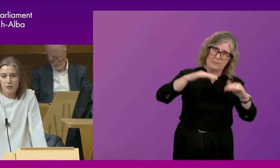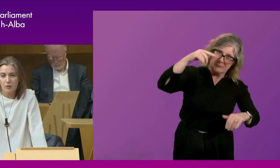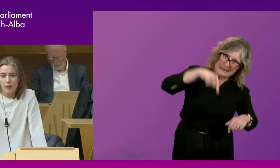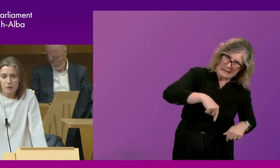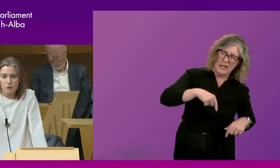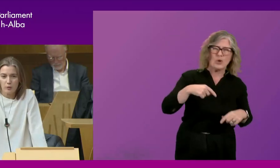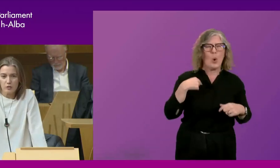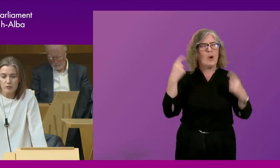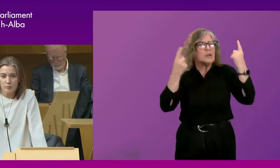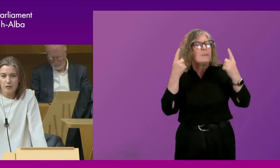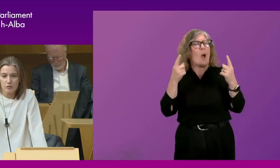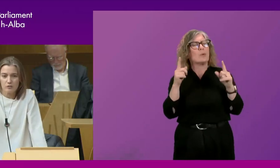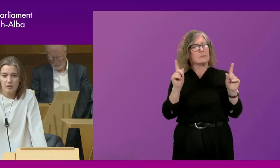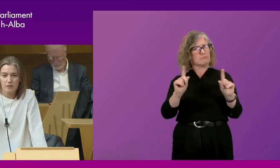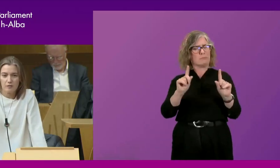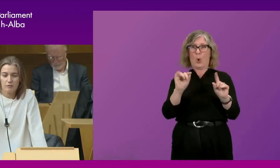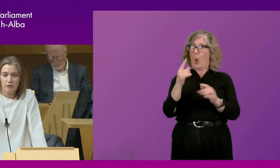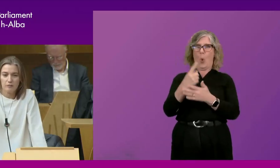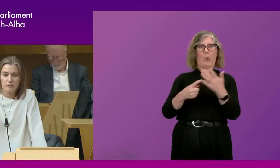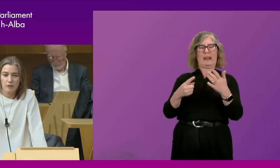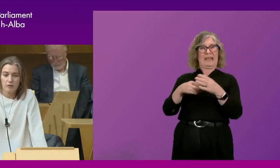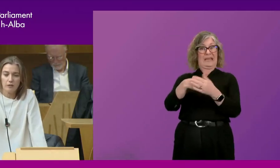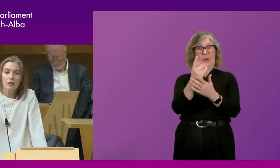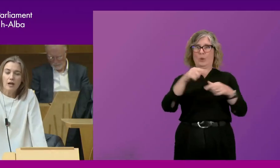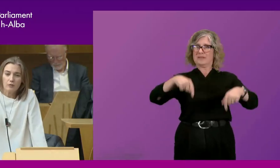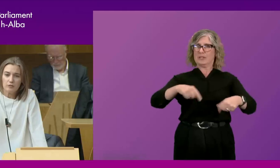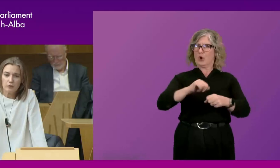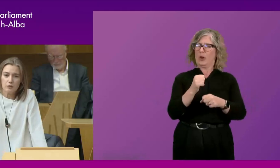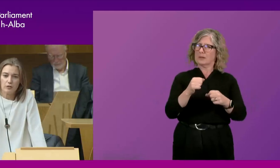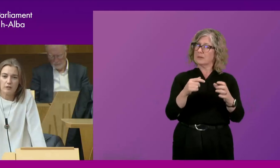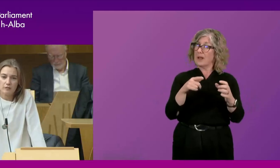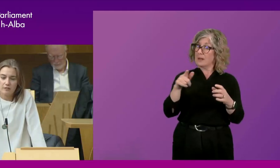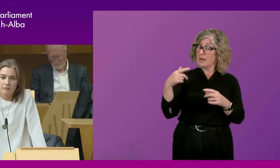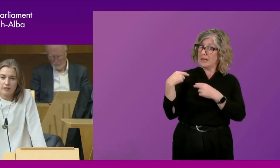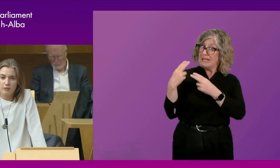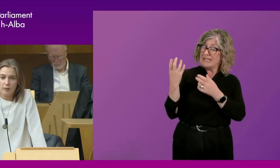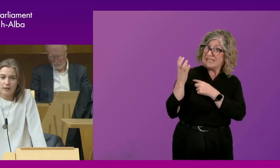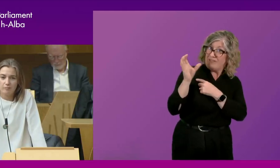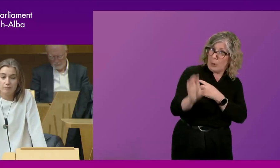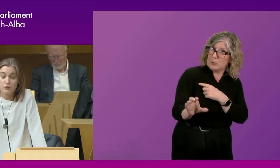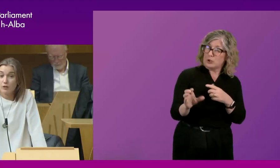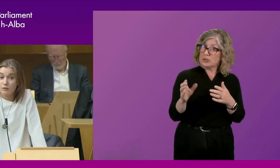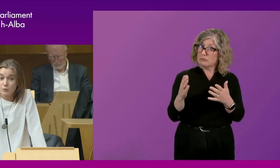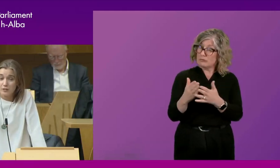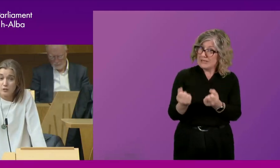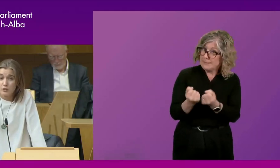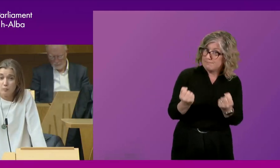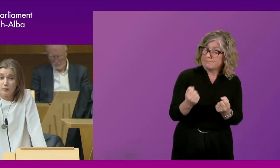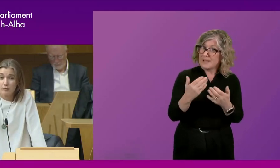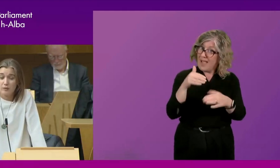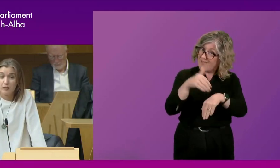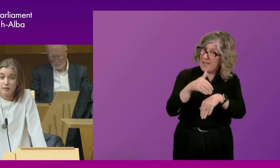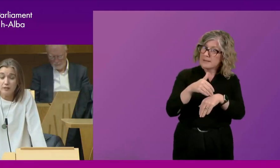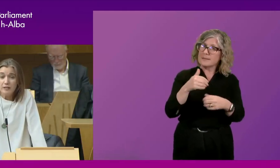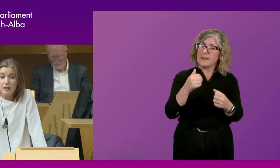those bigger aperture questions beyond just how things have evolved in Scotland, how devolution has, has affected the way Scotland's relationship